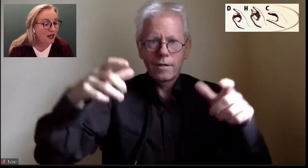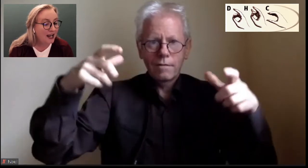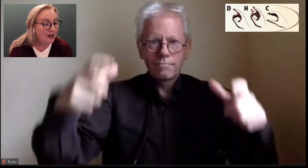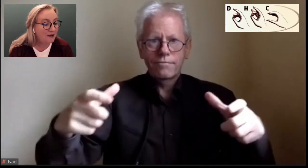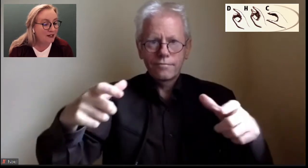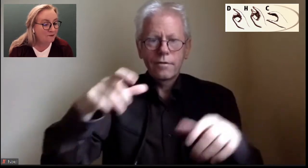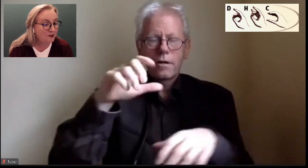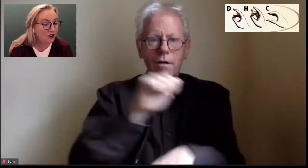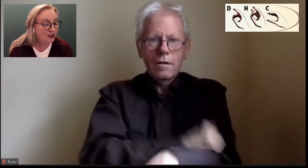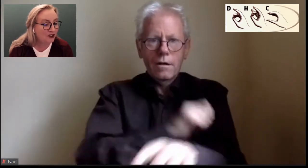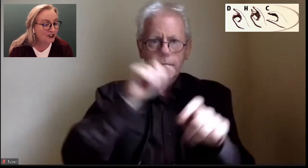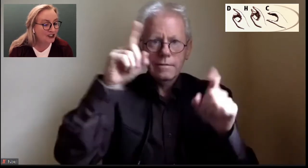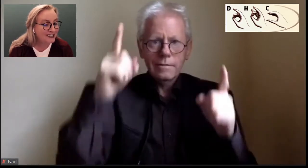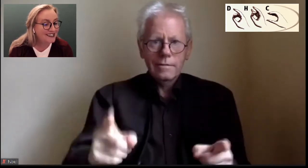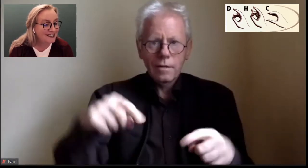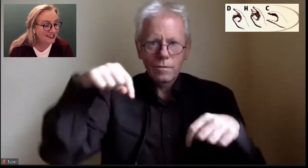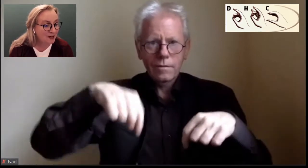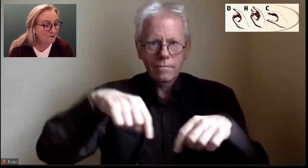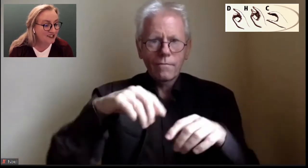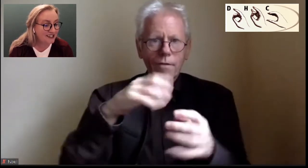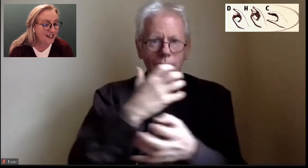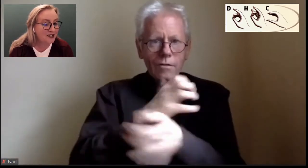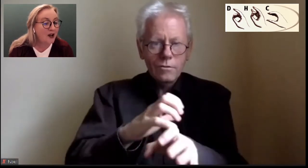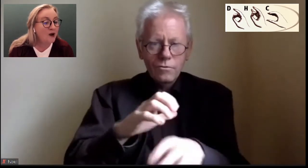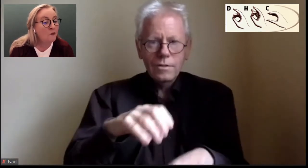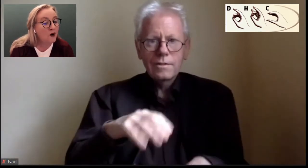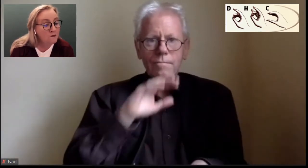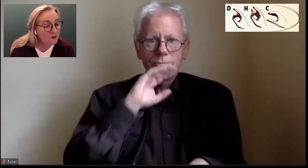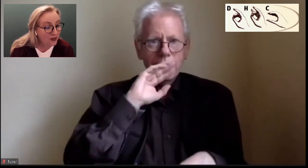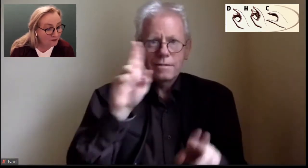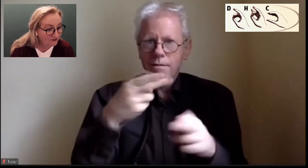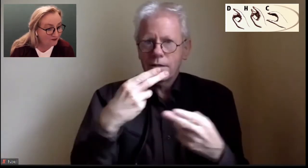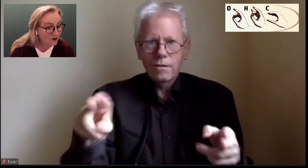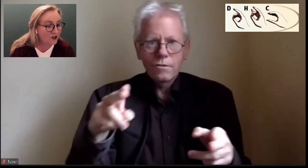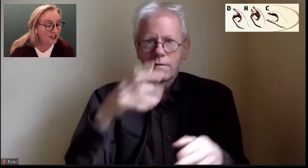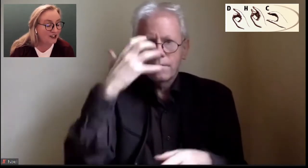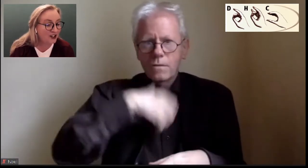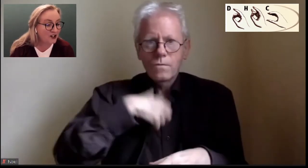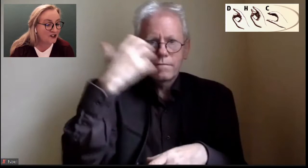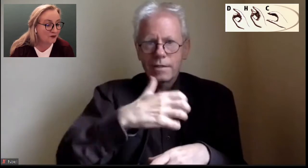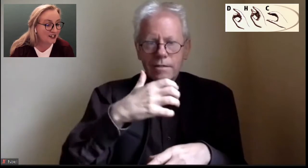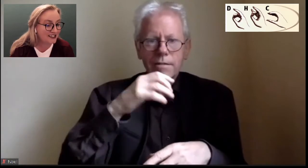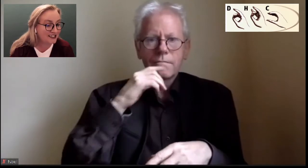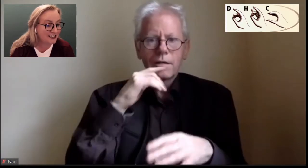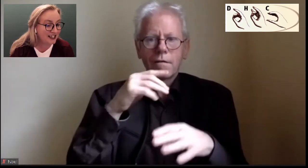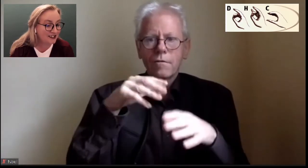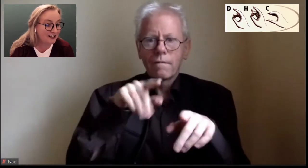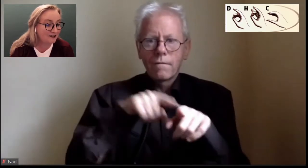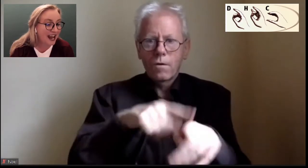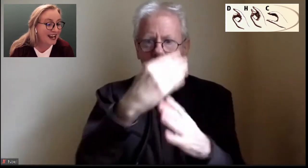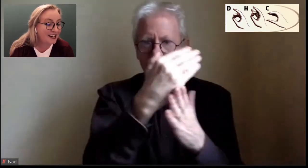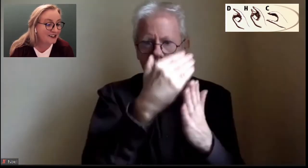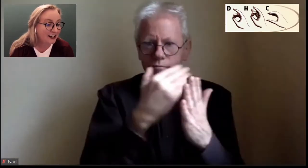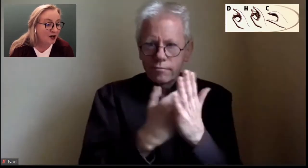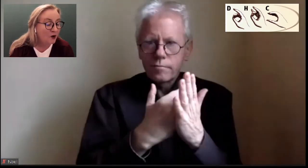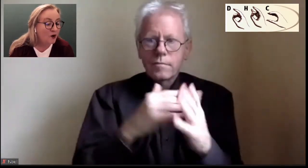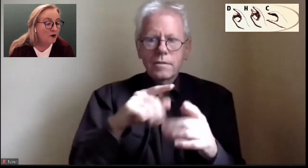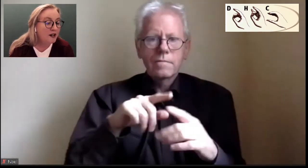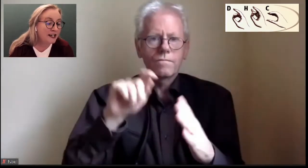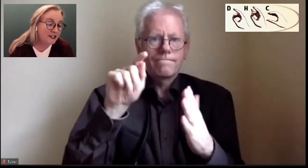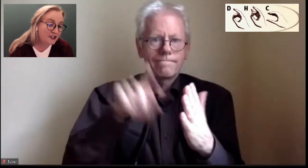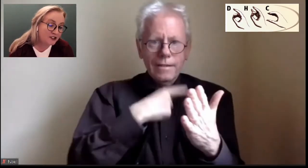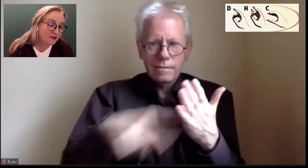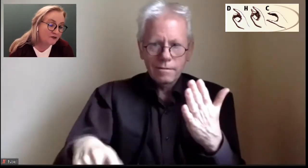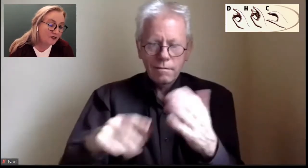people could sit and present one month before the country went into lockdown. And